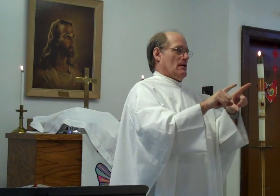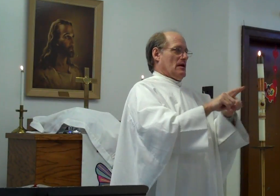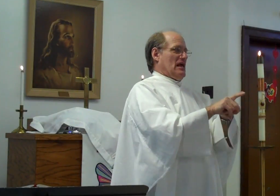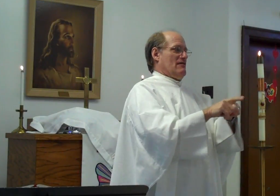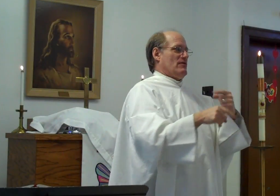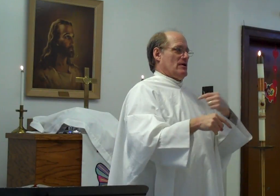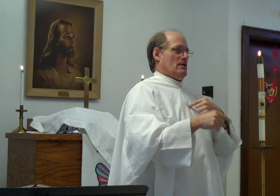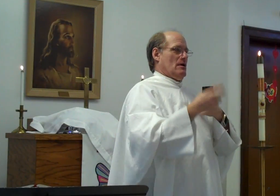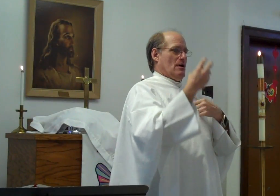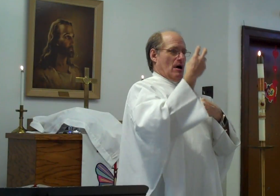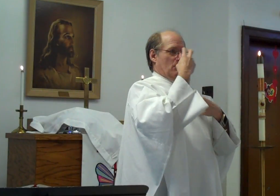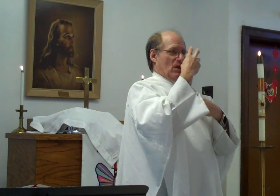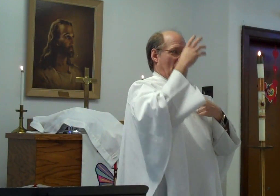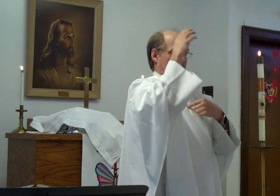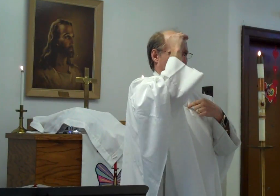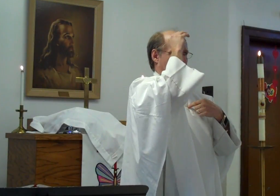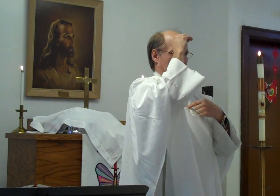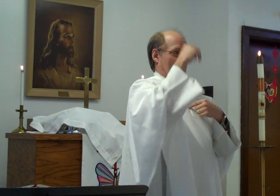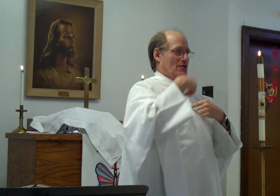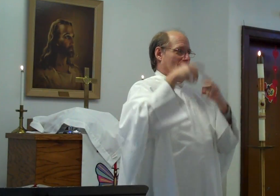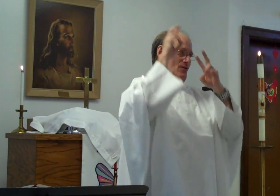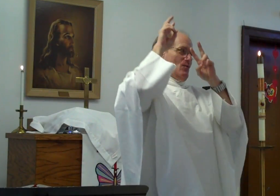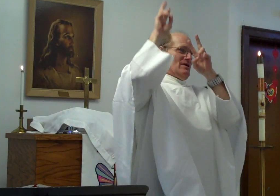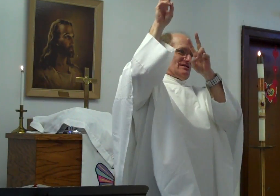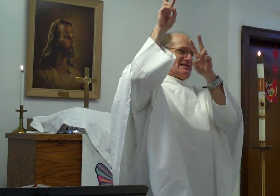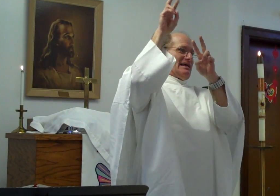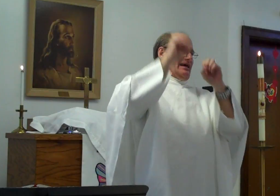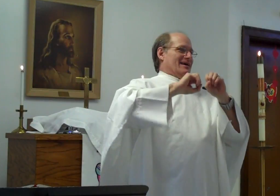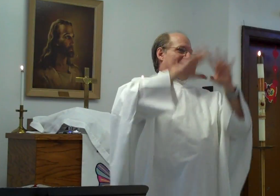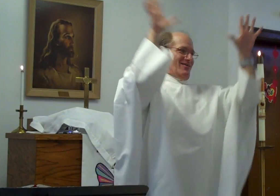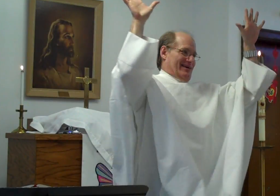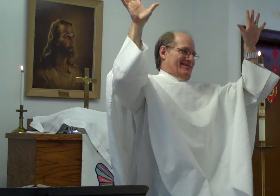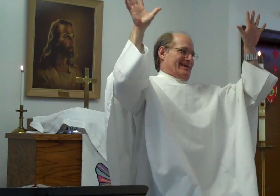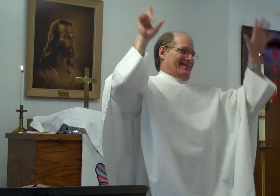Even a blind man will see clearly.